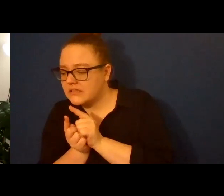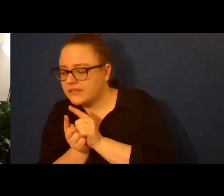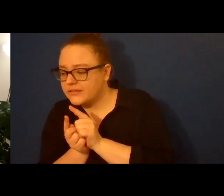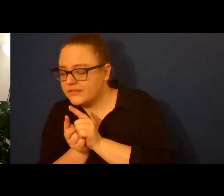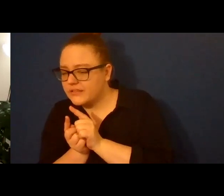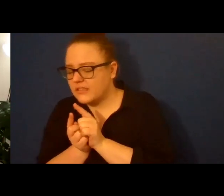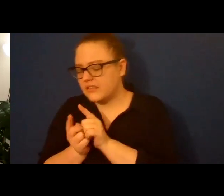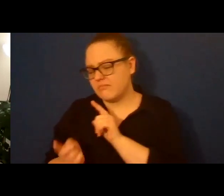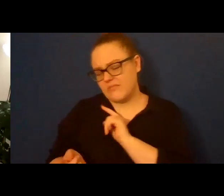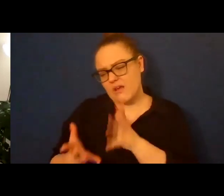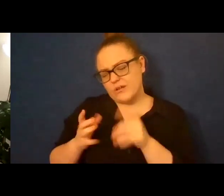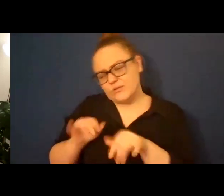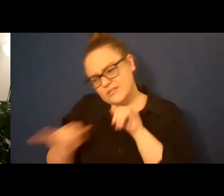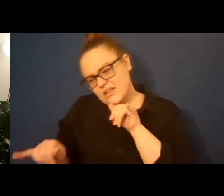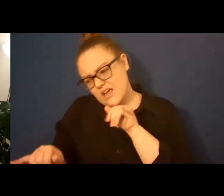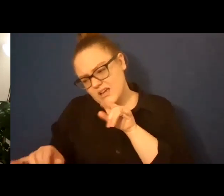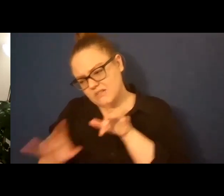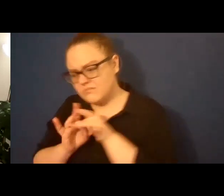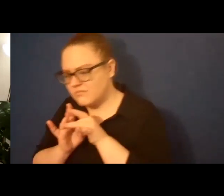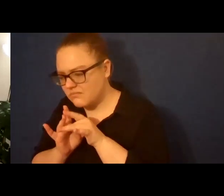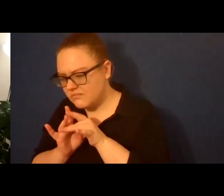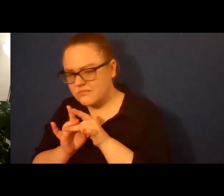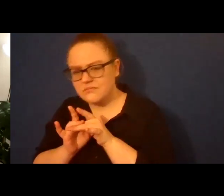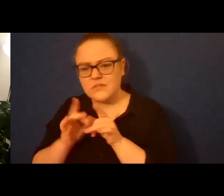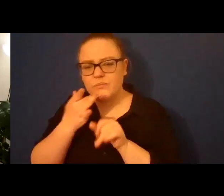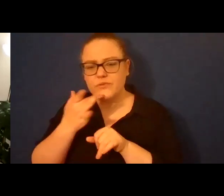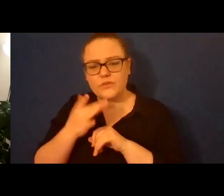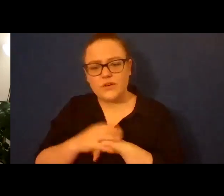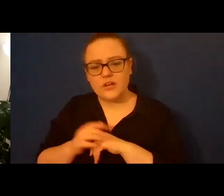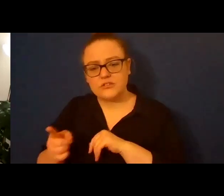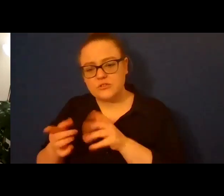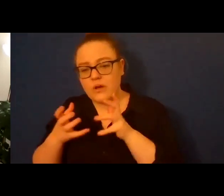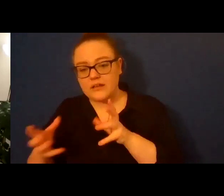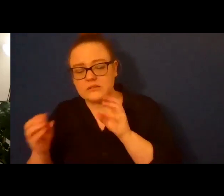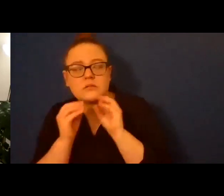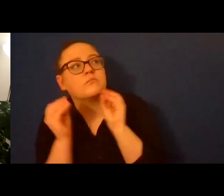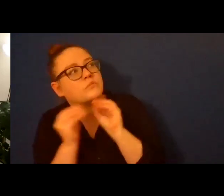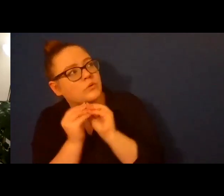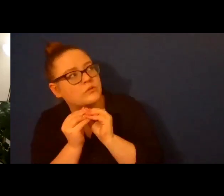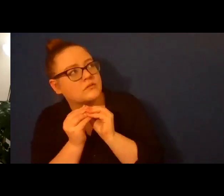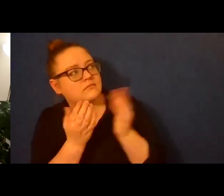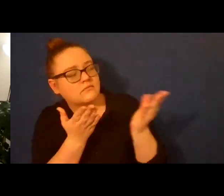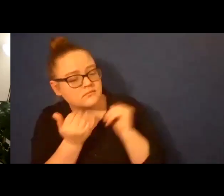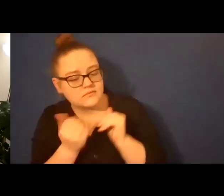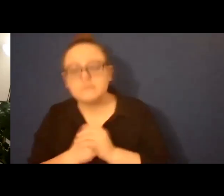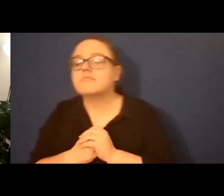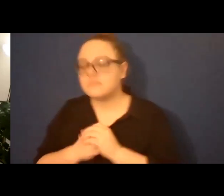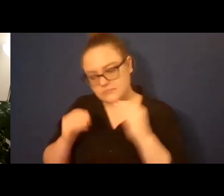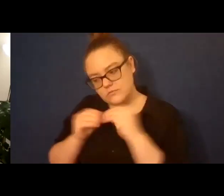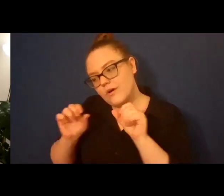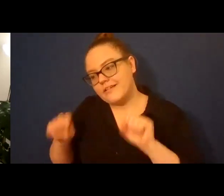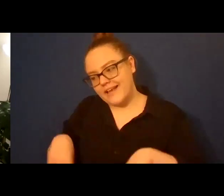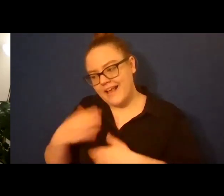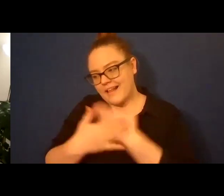myself. More, she instructs me, and I have more to give. My hands are enormous. They are brazenly big,